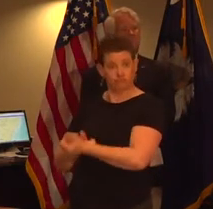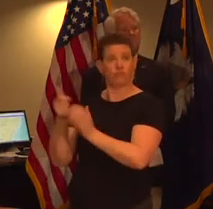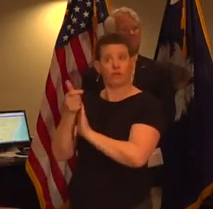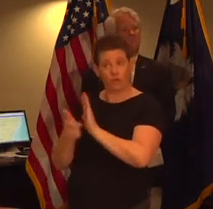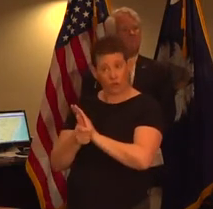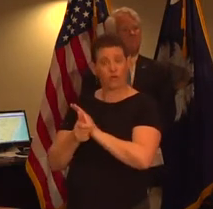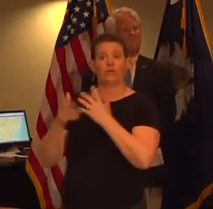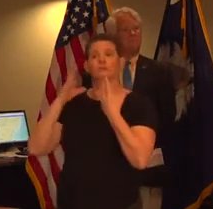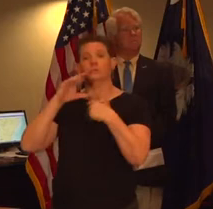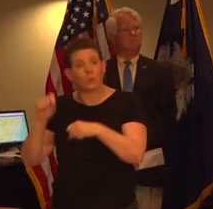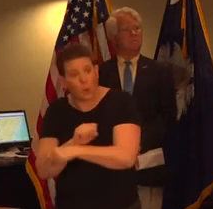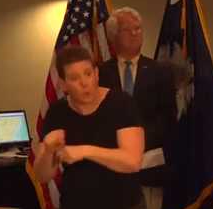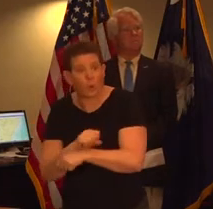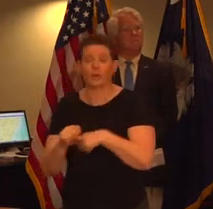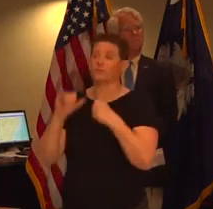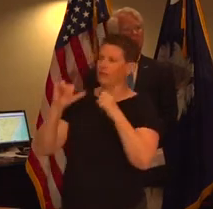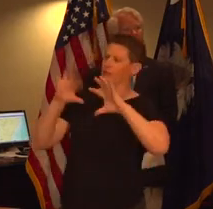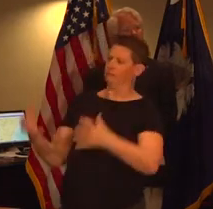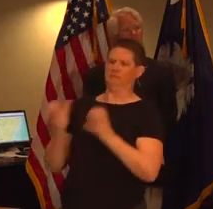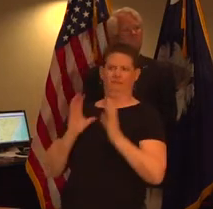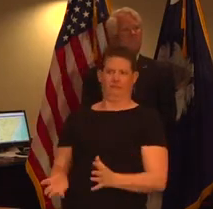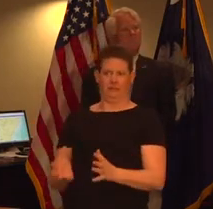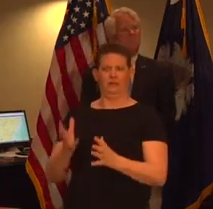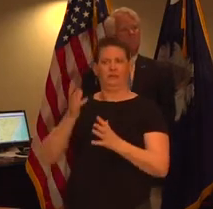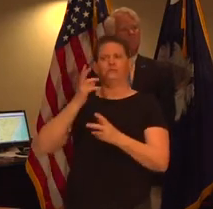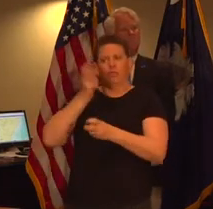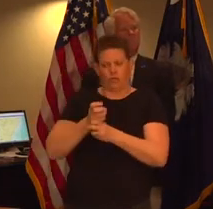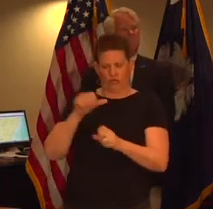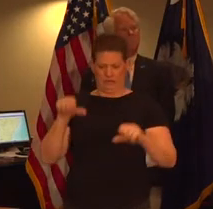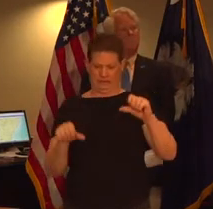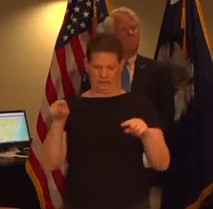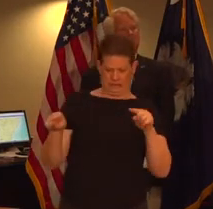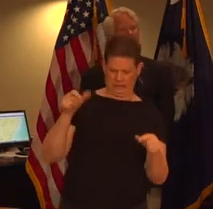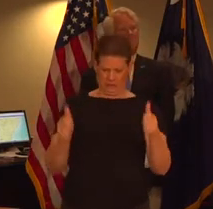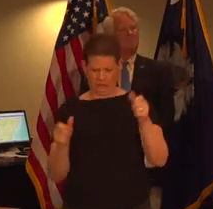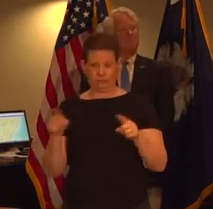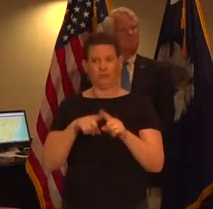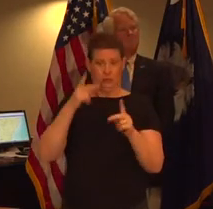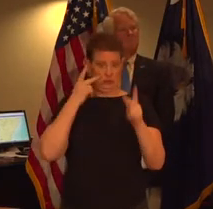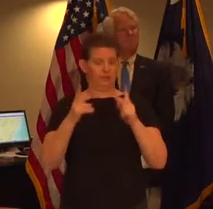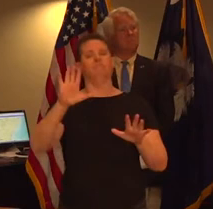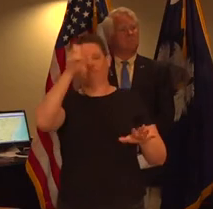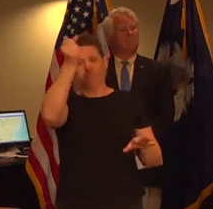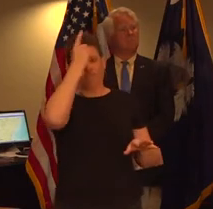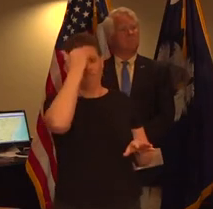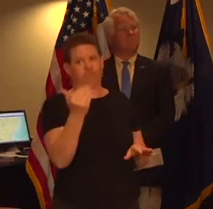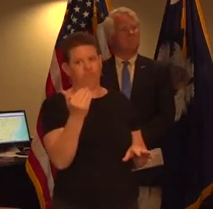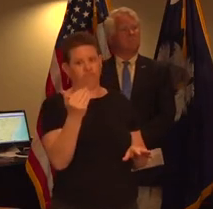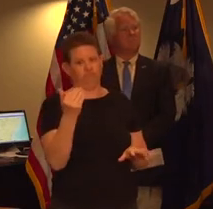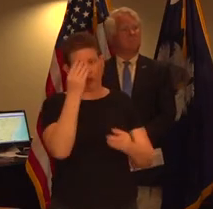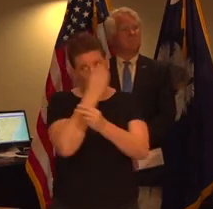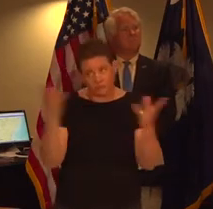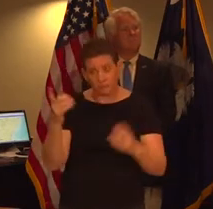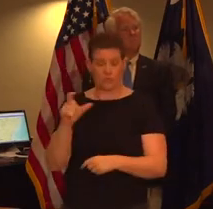it's difficult to draw the line but we know it when we see it and law law officers have this authority